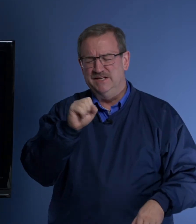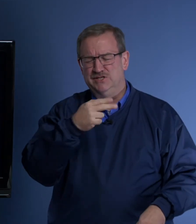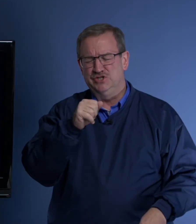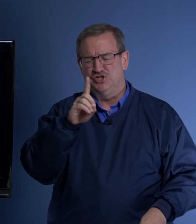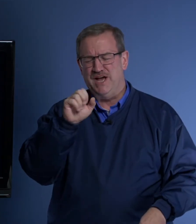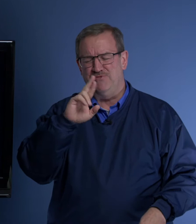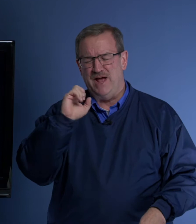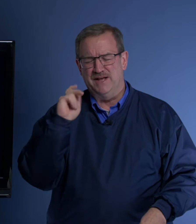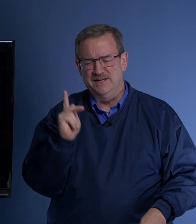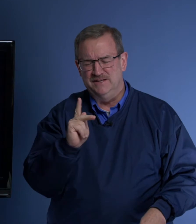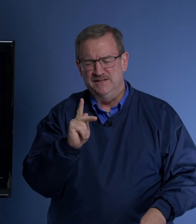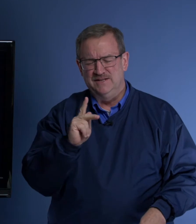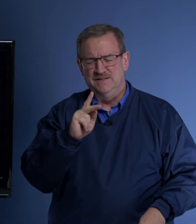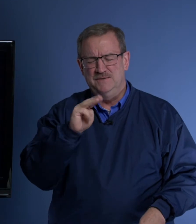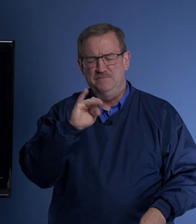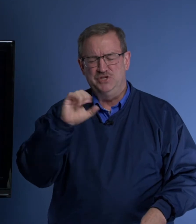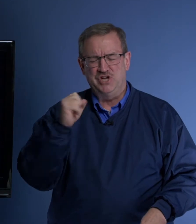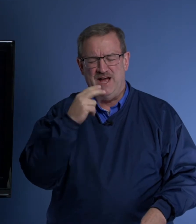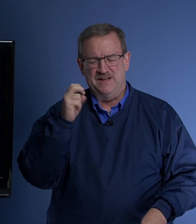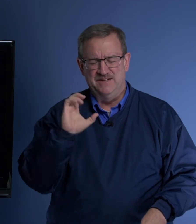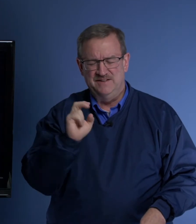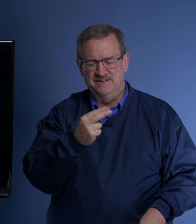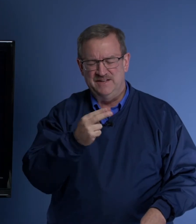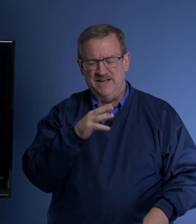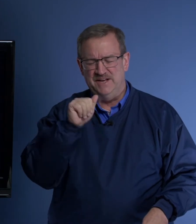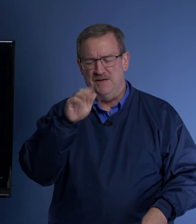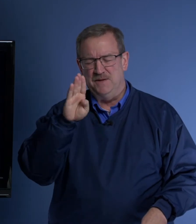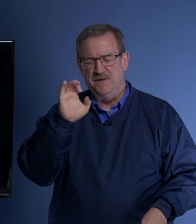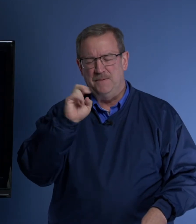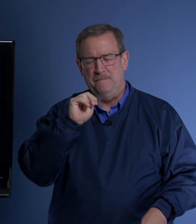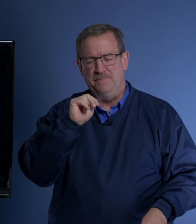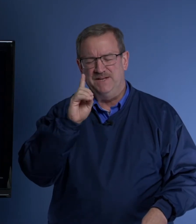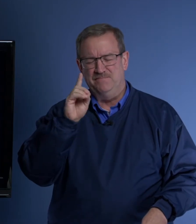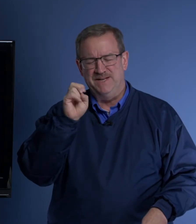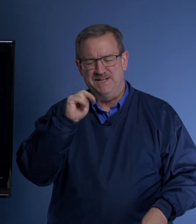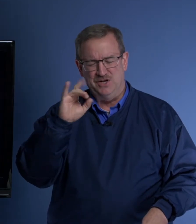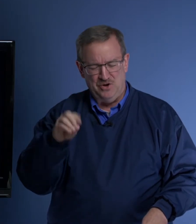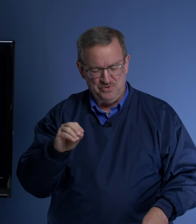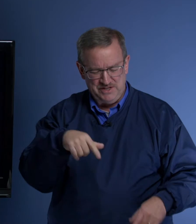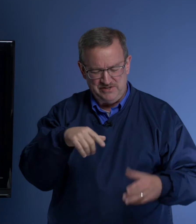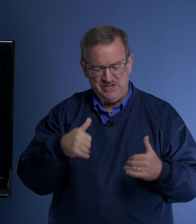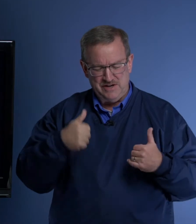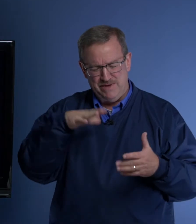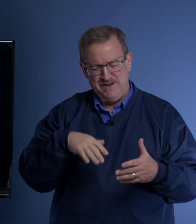Shadrach, Meshach, and Abednego, these young men